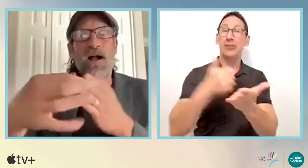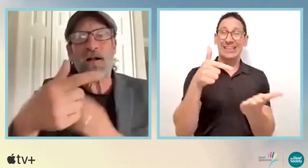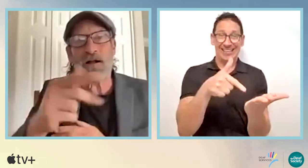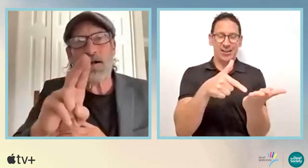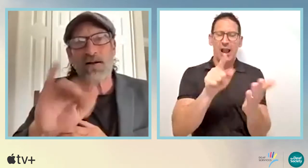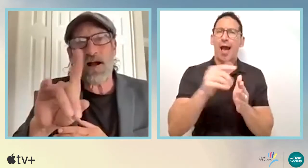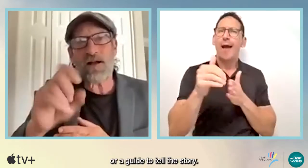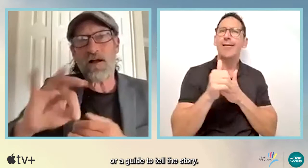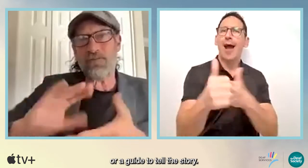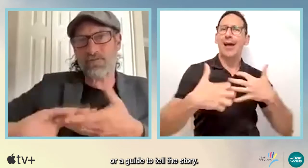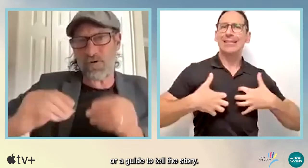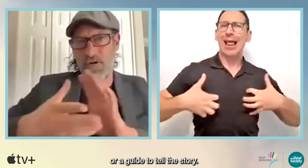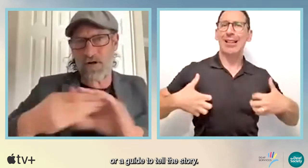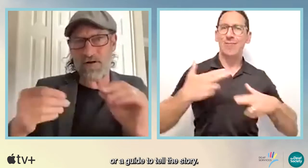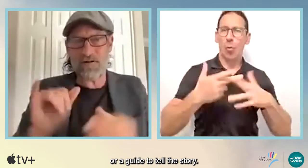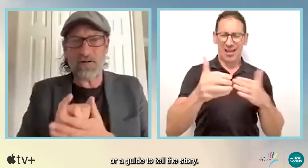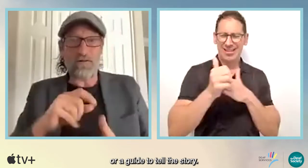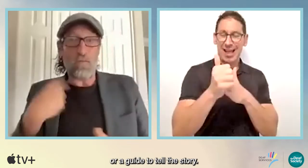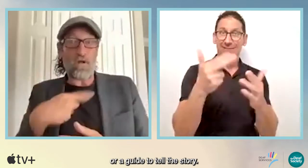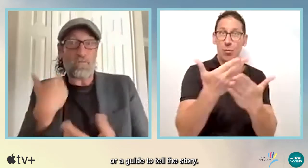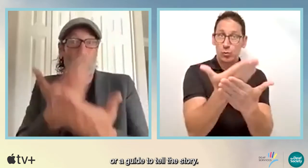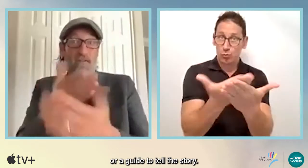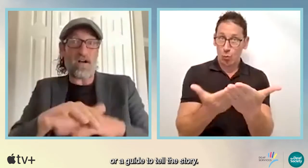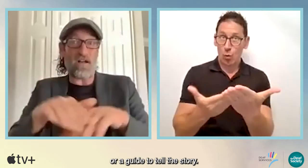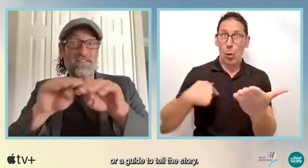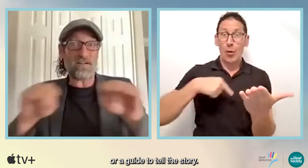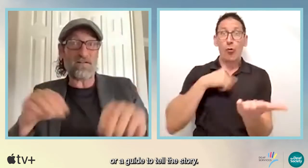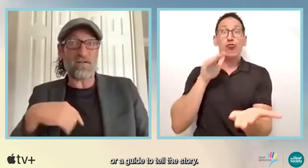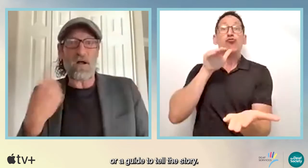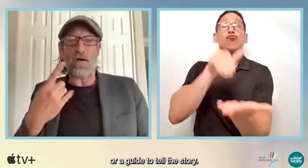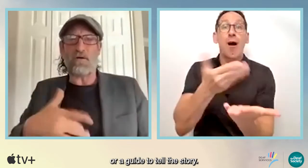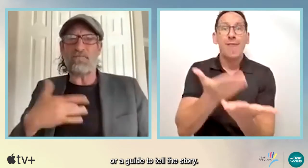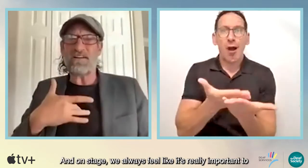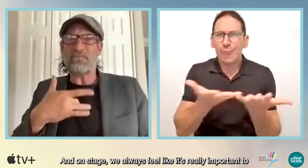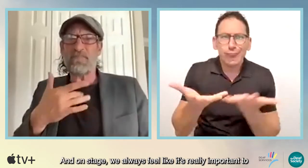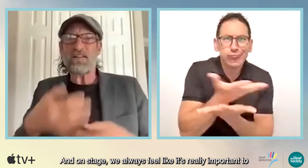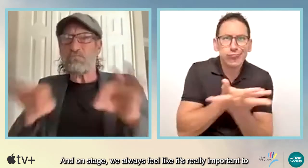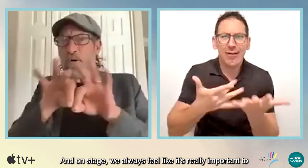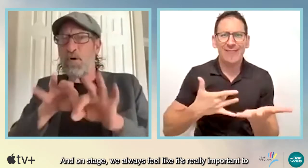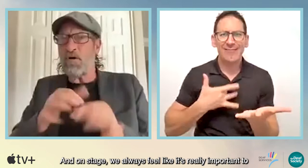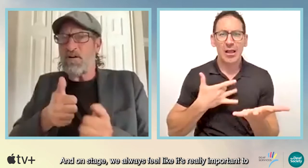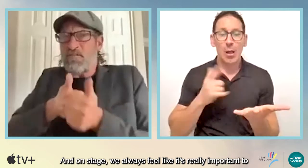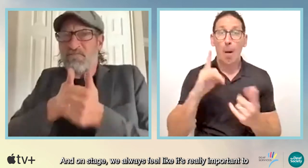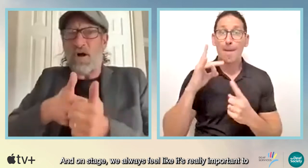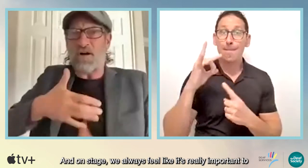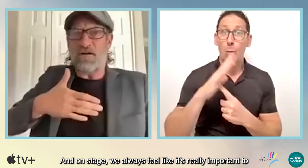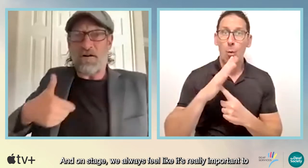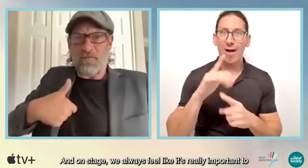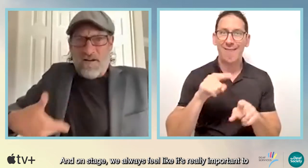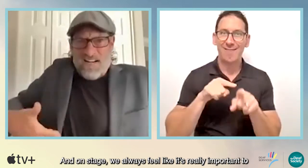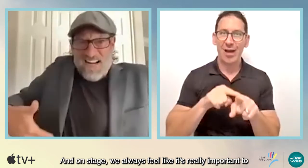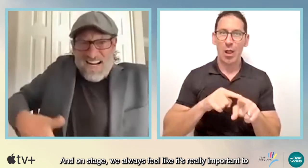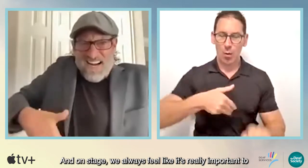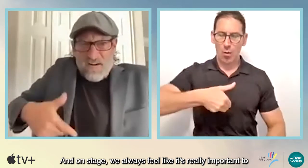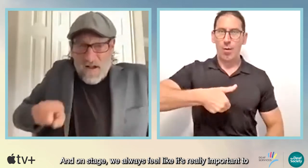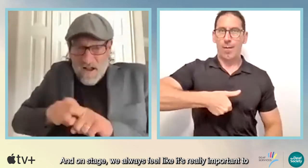or a guide to tell the story. And on stage, we always